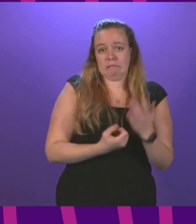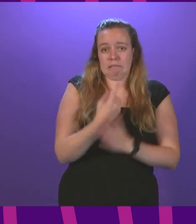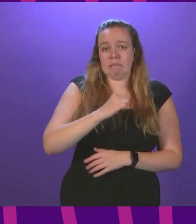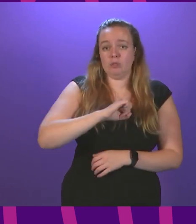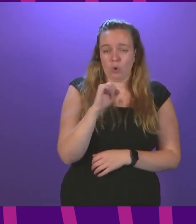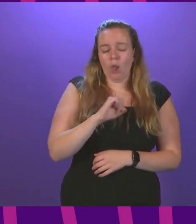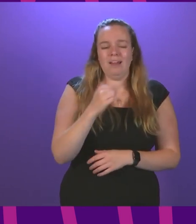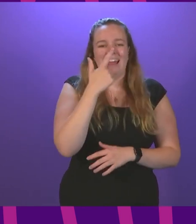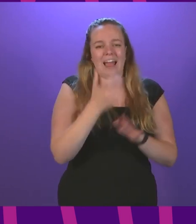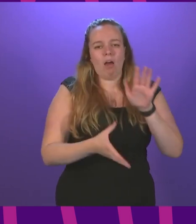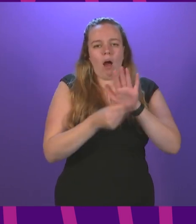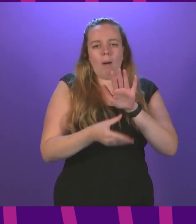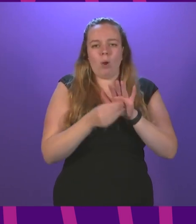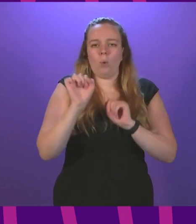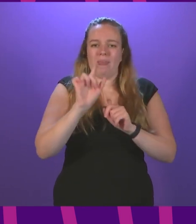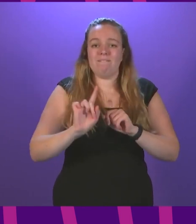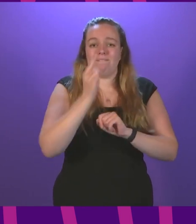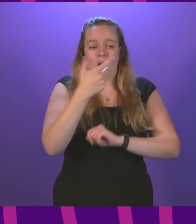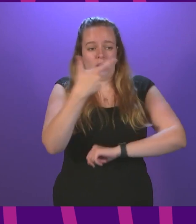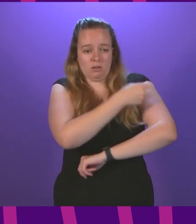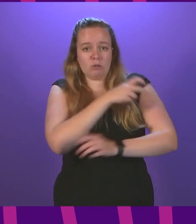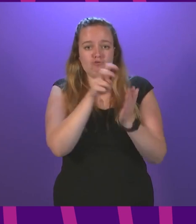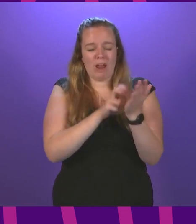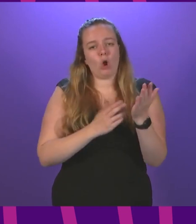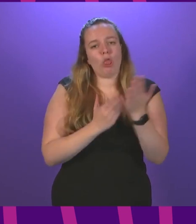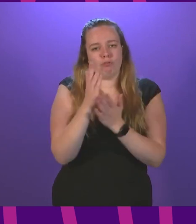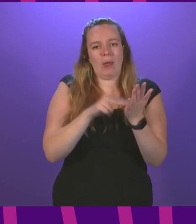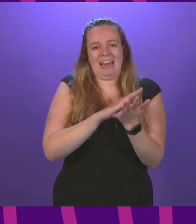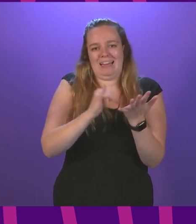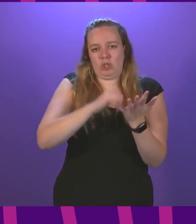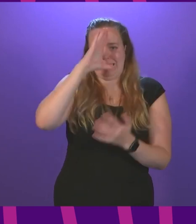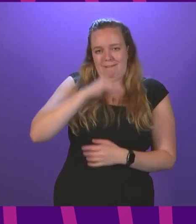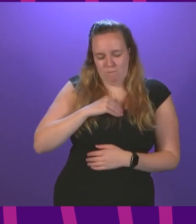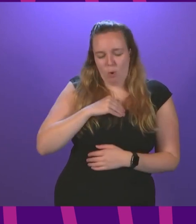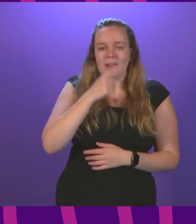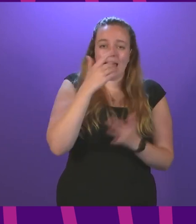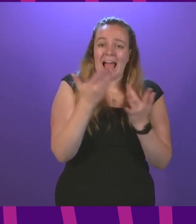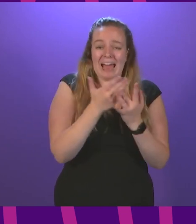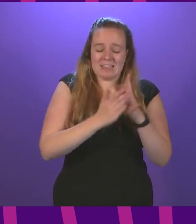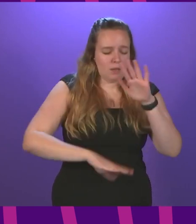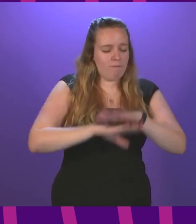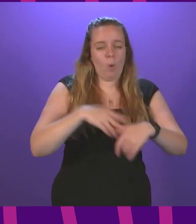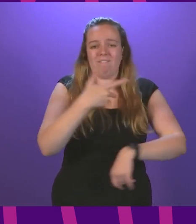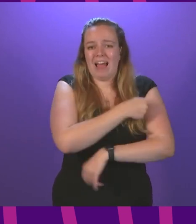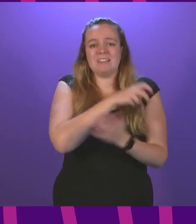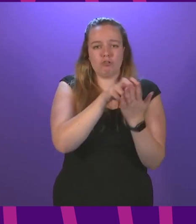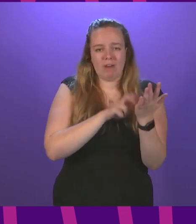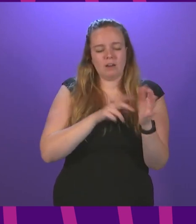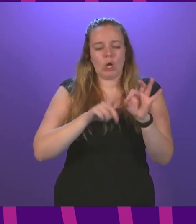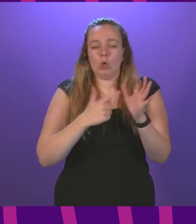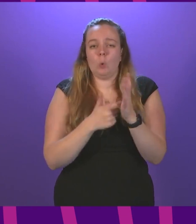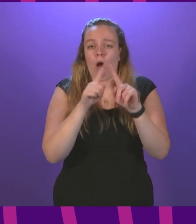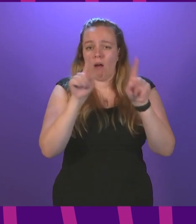be able to upload their first dose record through NHS inform and access their full vaccination record and QR code